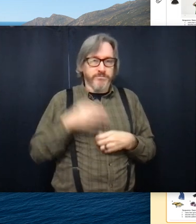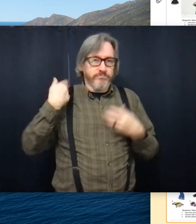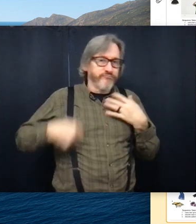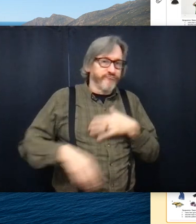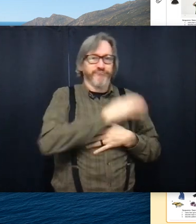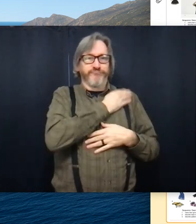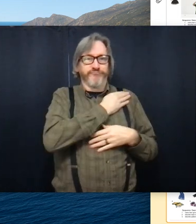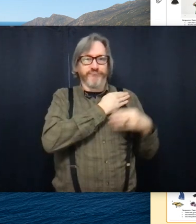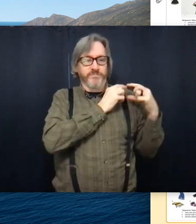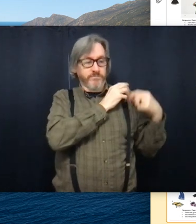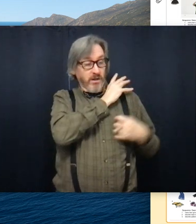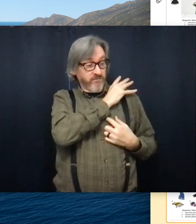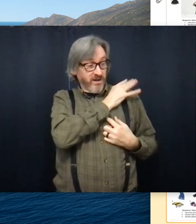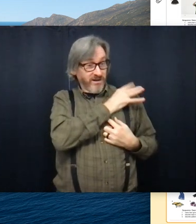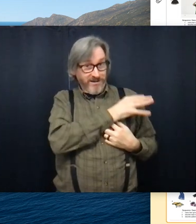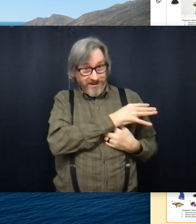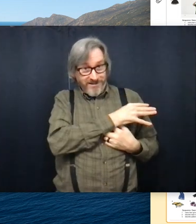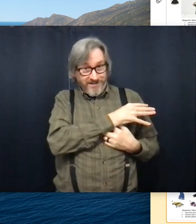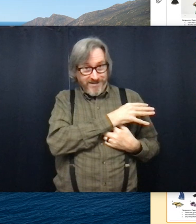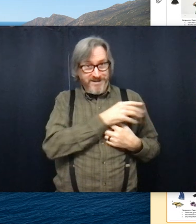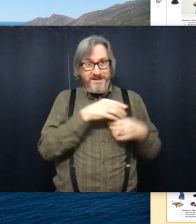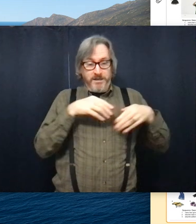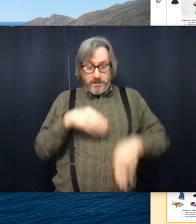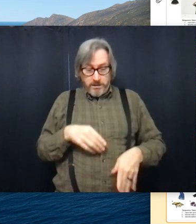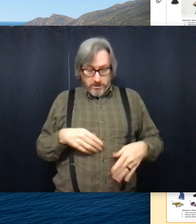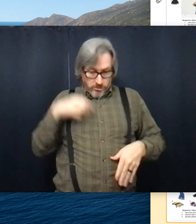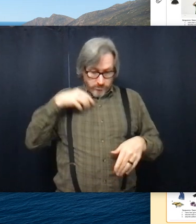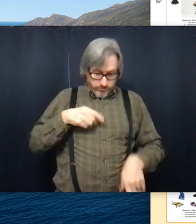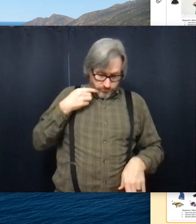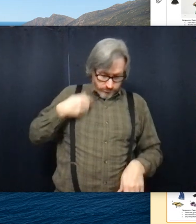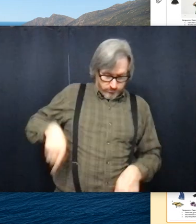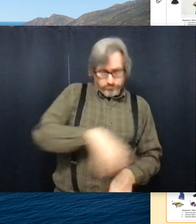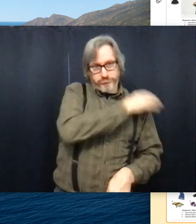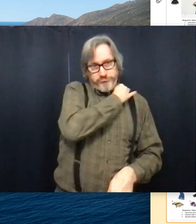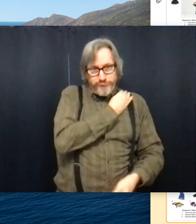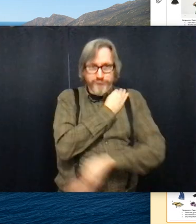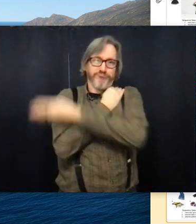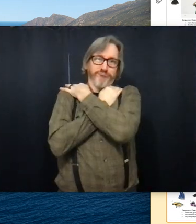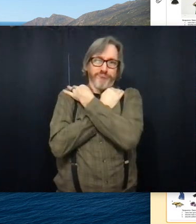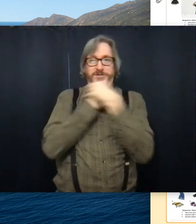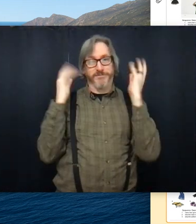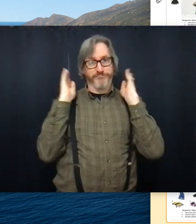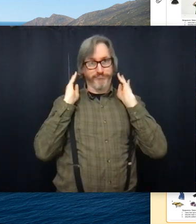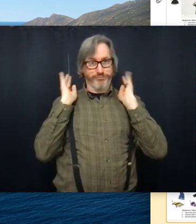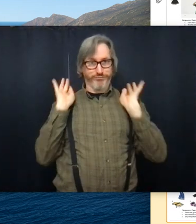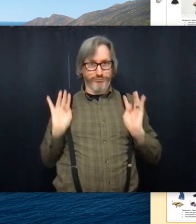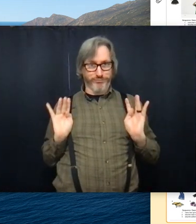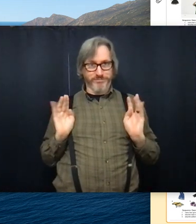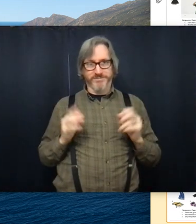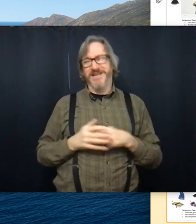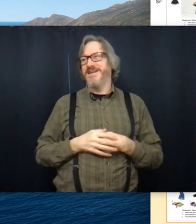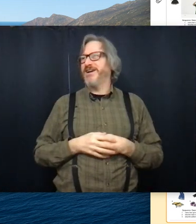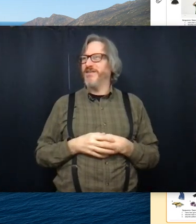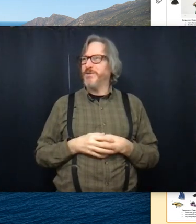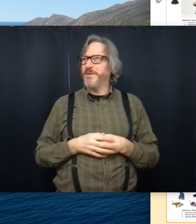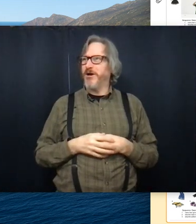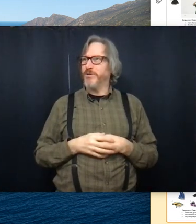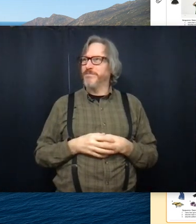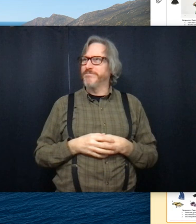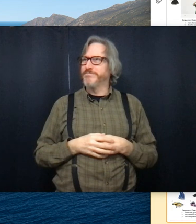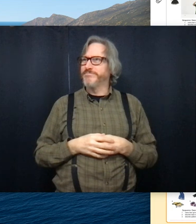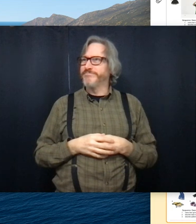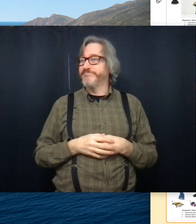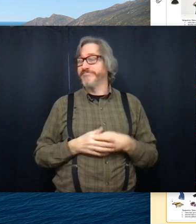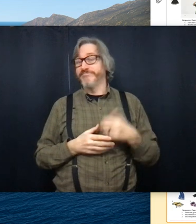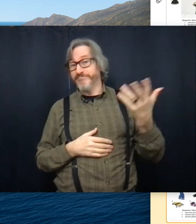oh, that would be